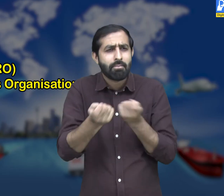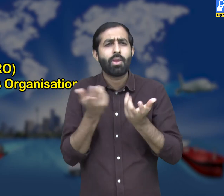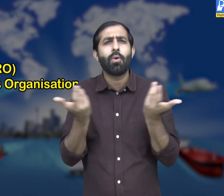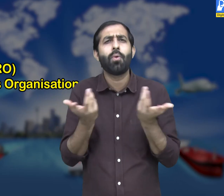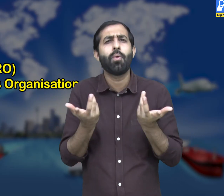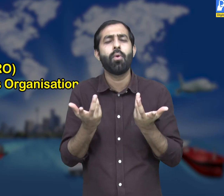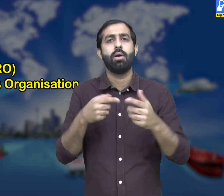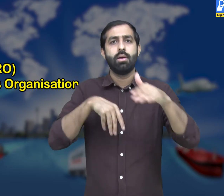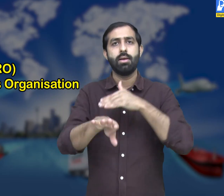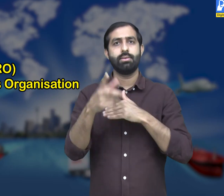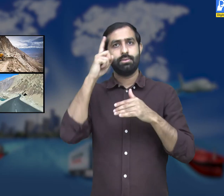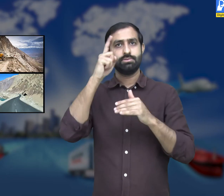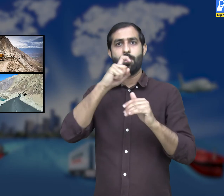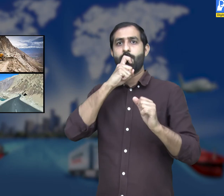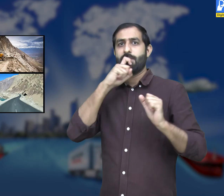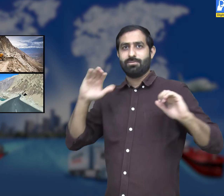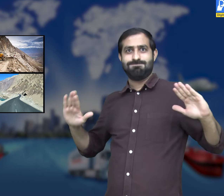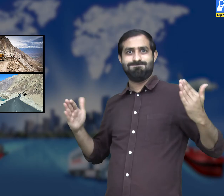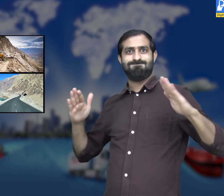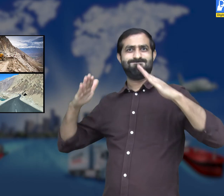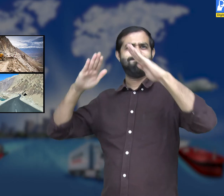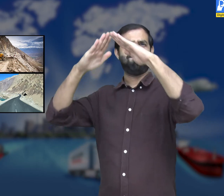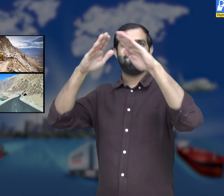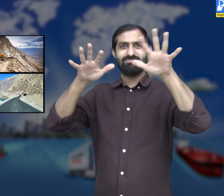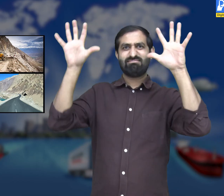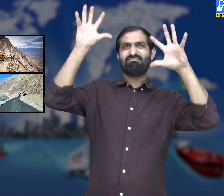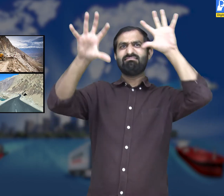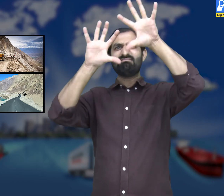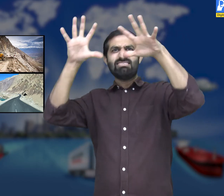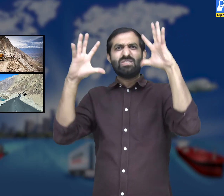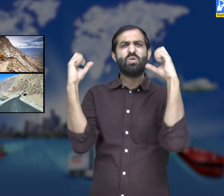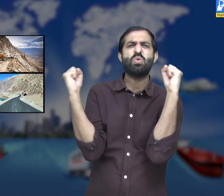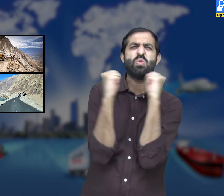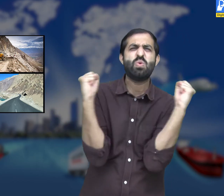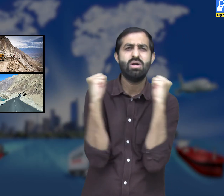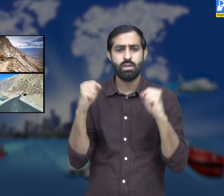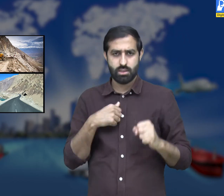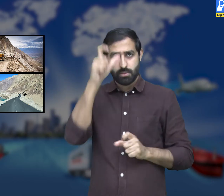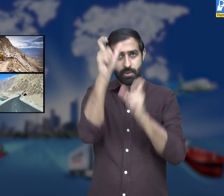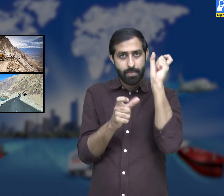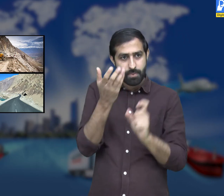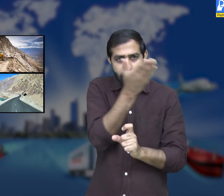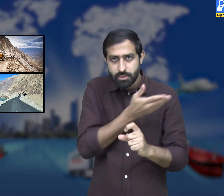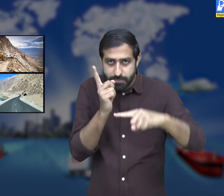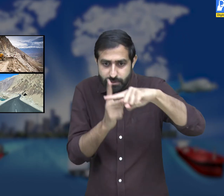constructs and maintains these roads. It has helped in reaching far away difficult terrain